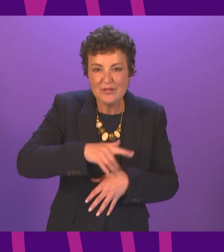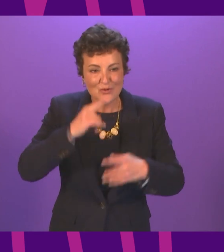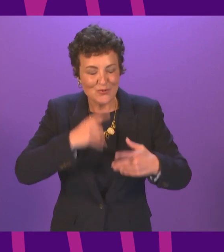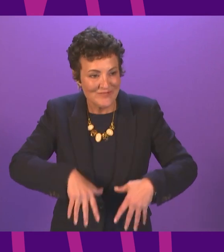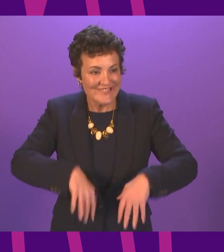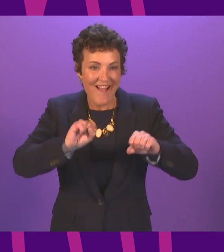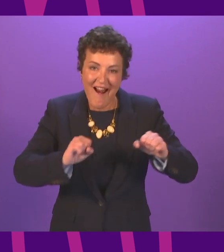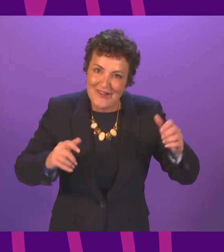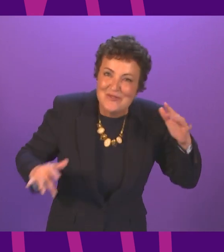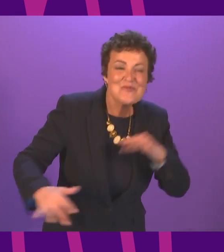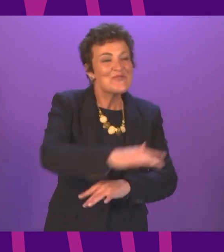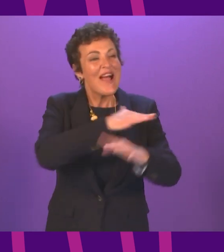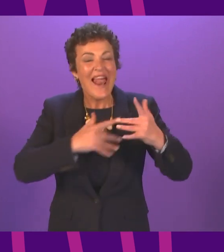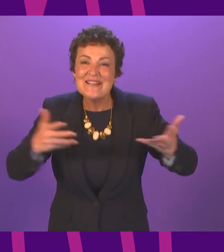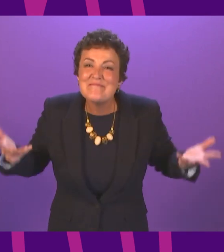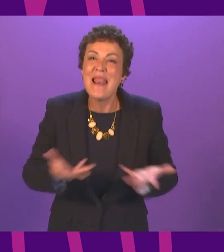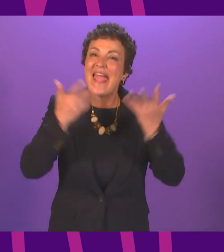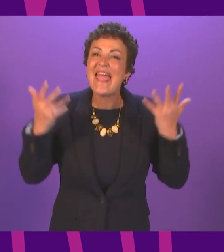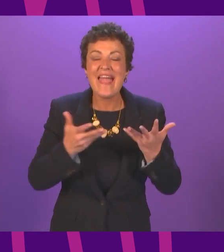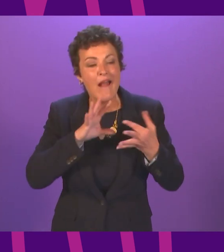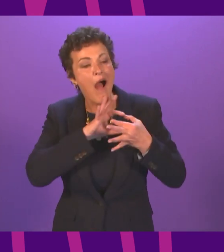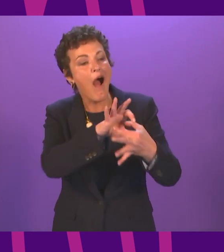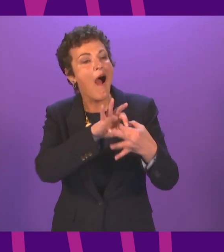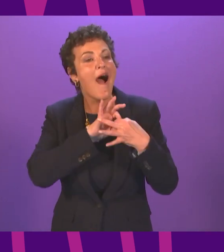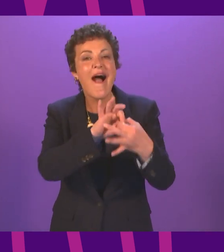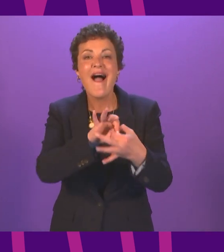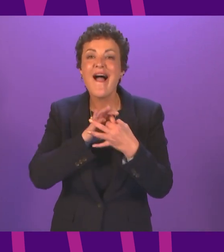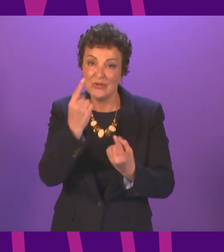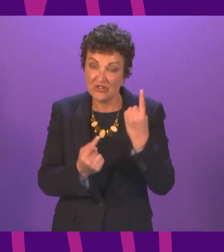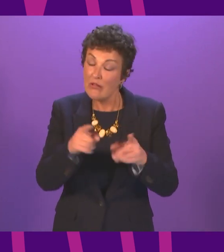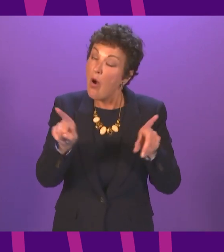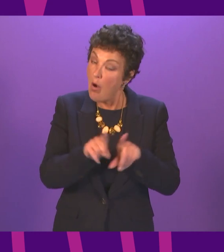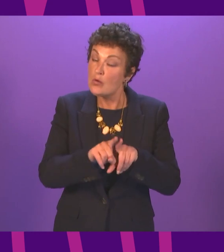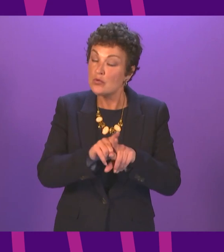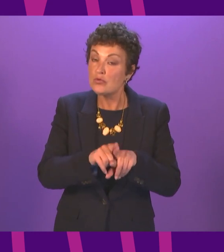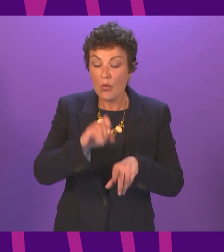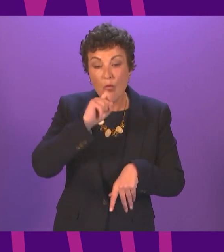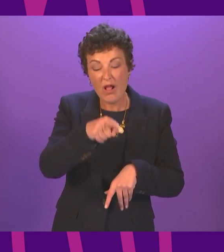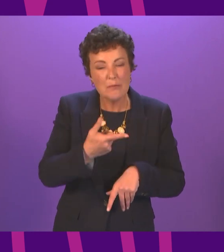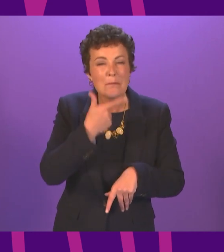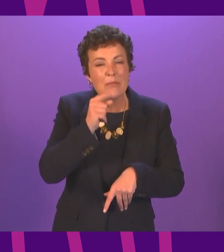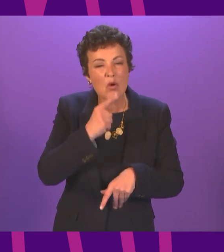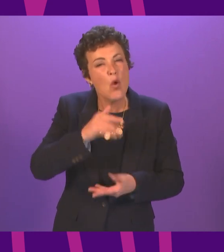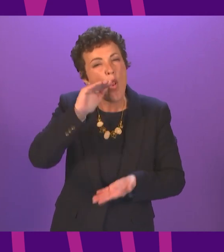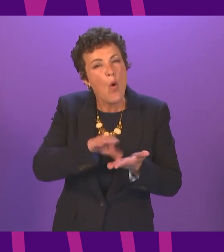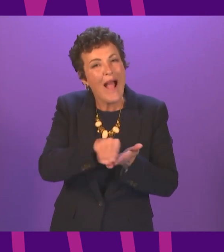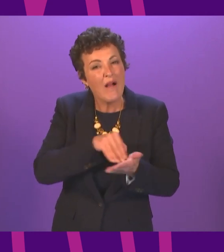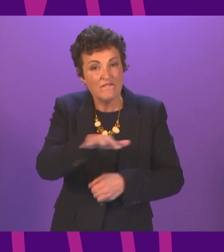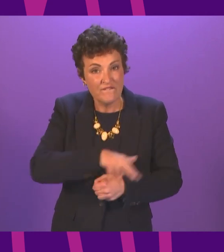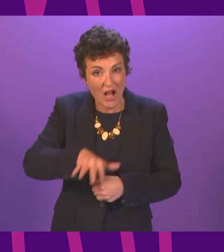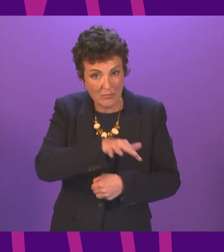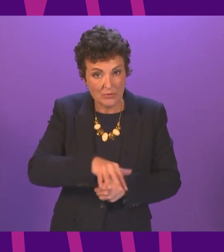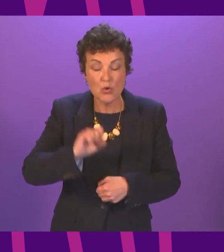socialise, play and reconnect. We will also provide low-income families with the first £100 of a total of